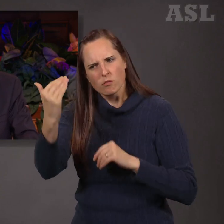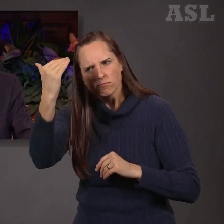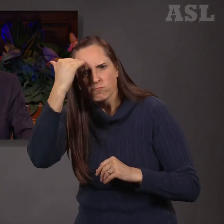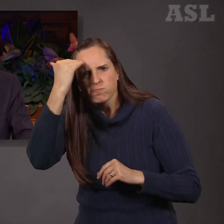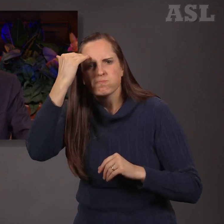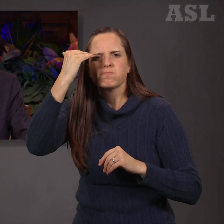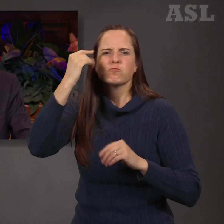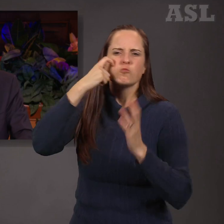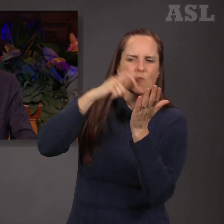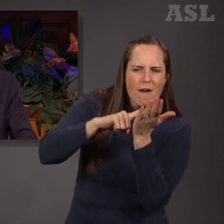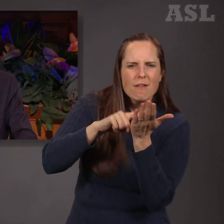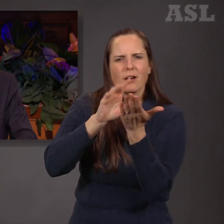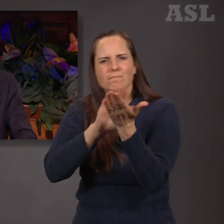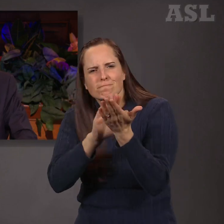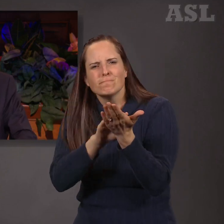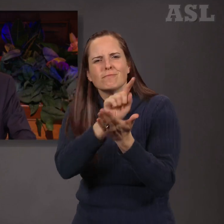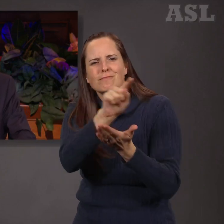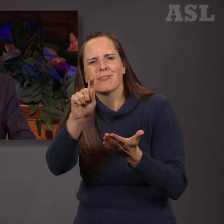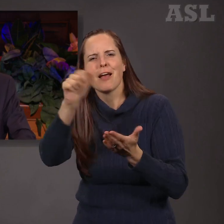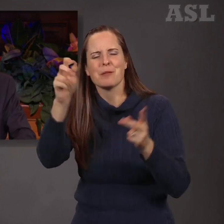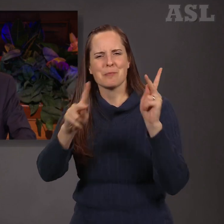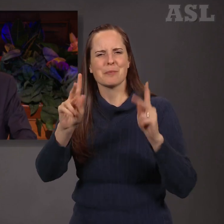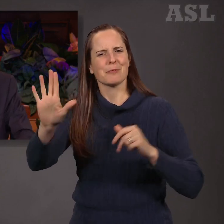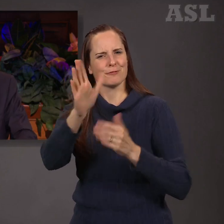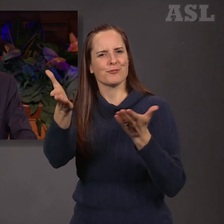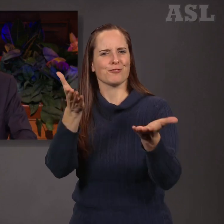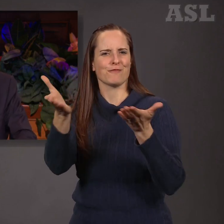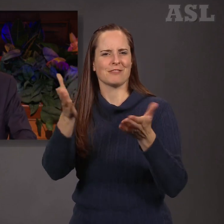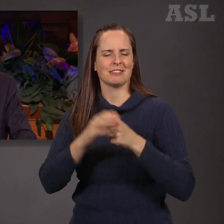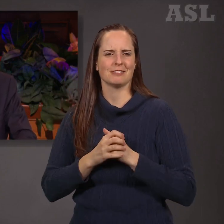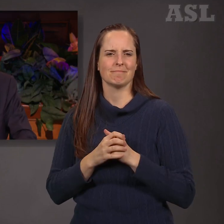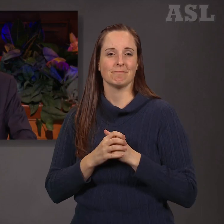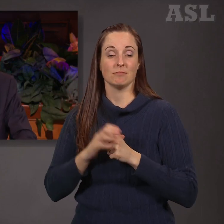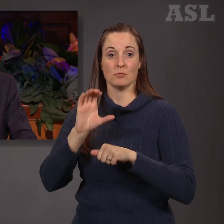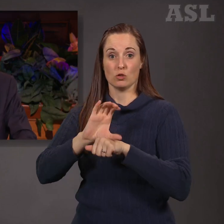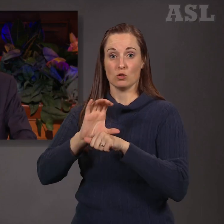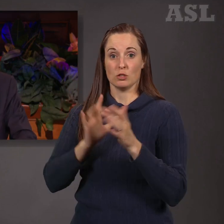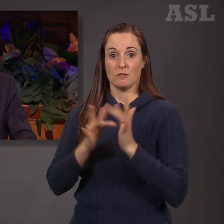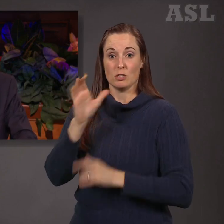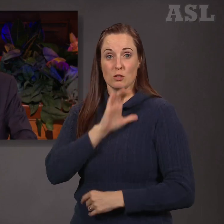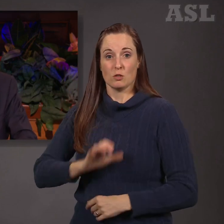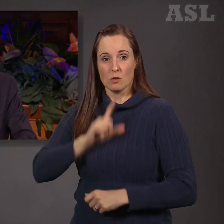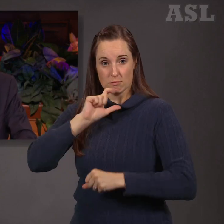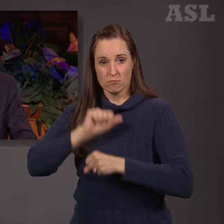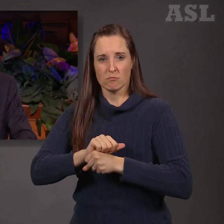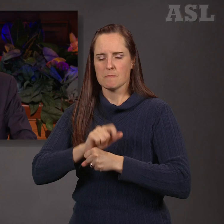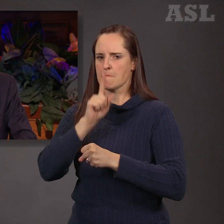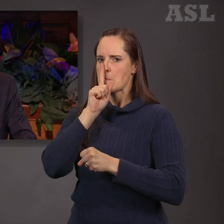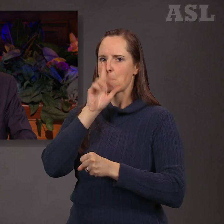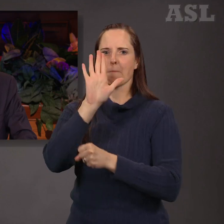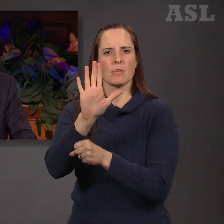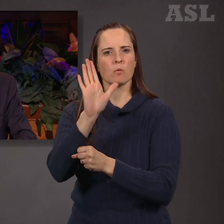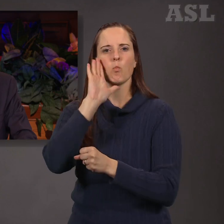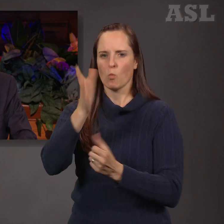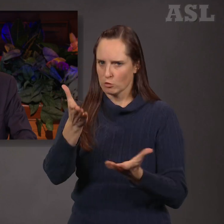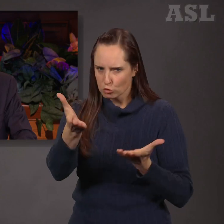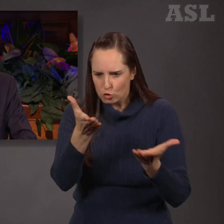The Church of Jesus Christ is committed to serving those in need, and it is also